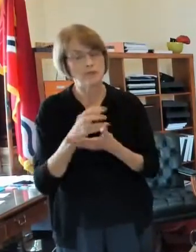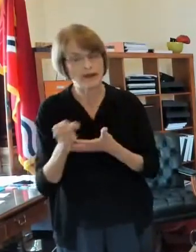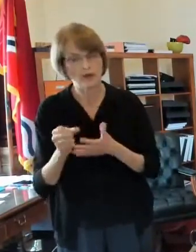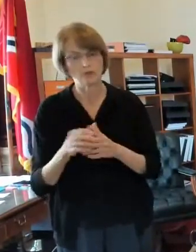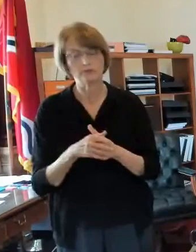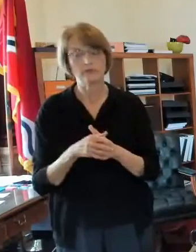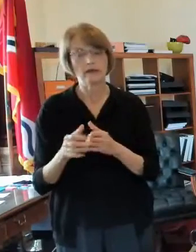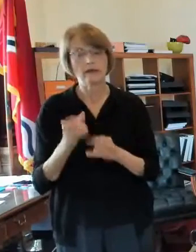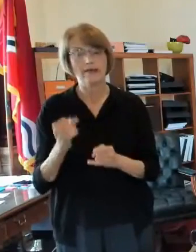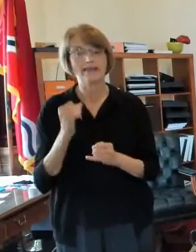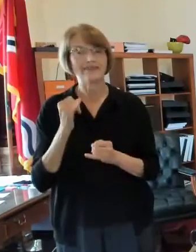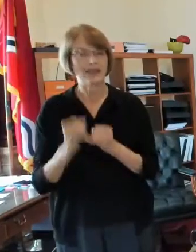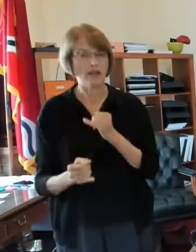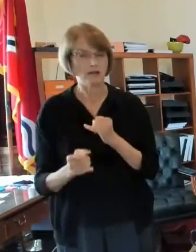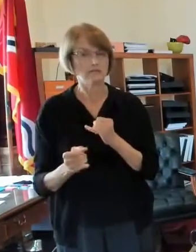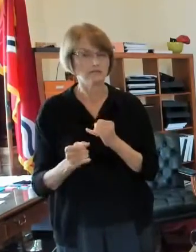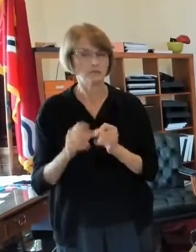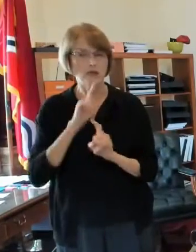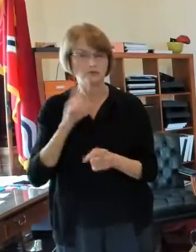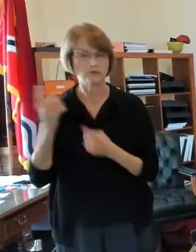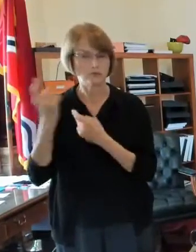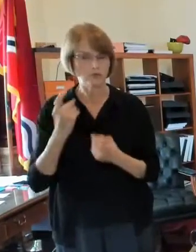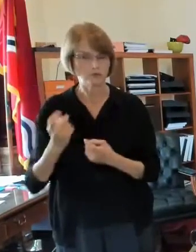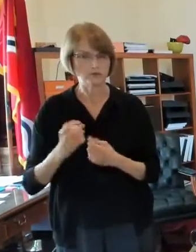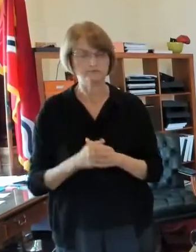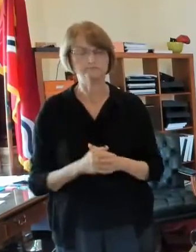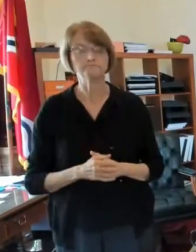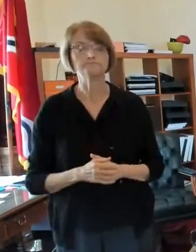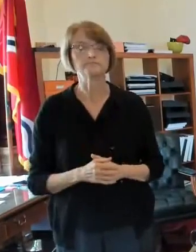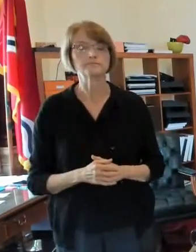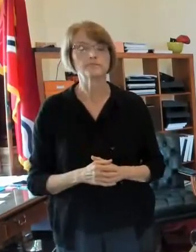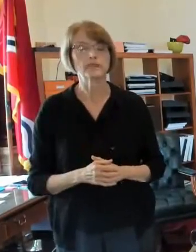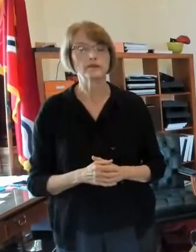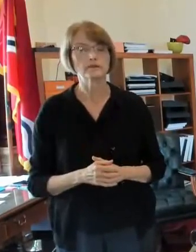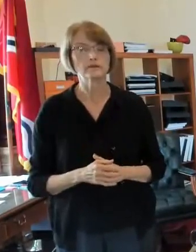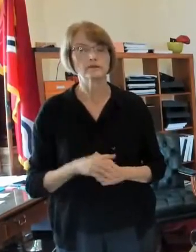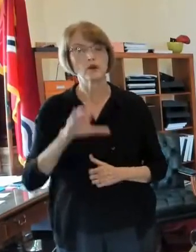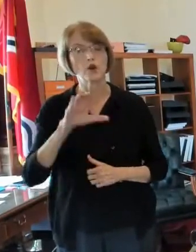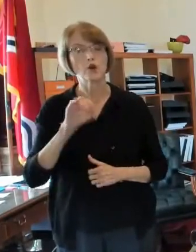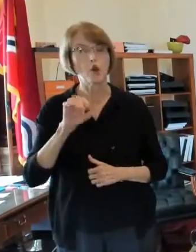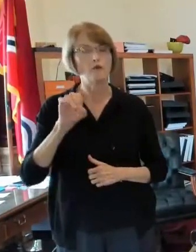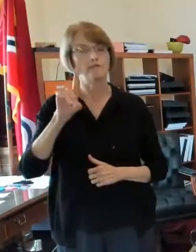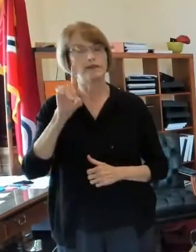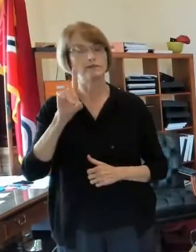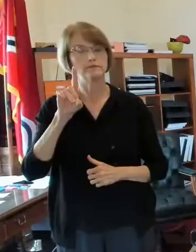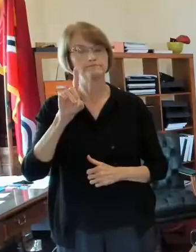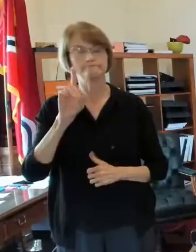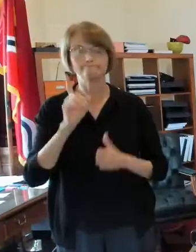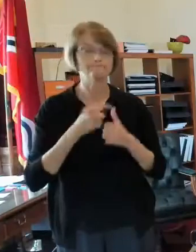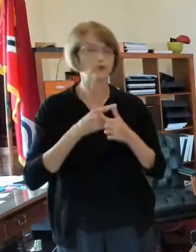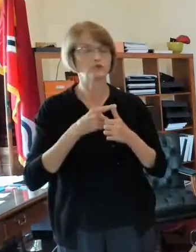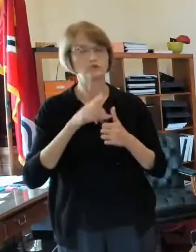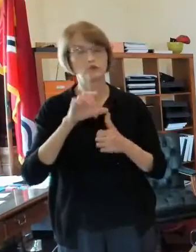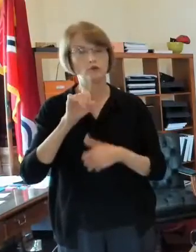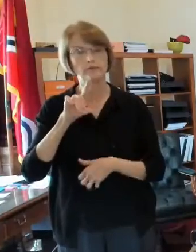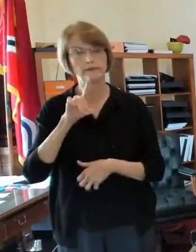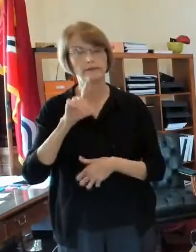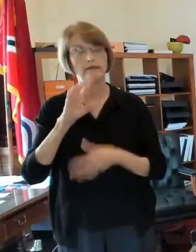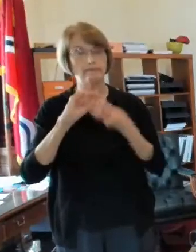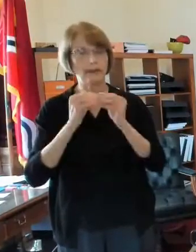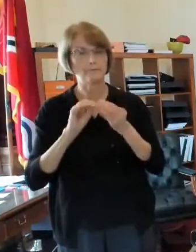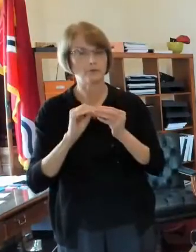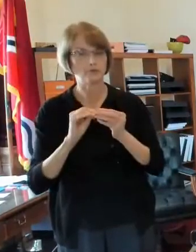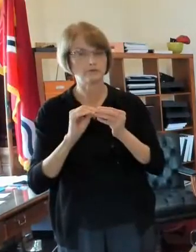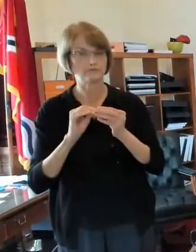several several things so okay so COVID let tell you a little bit about the numbers